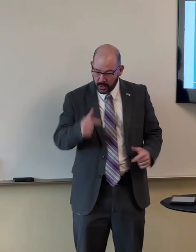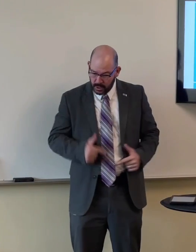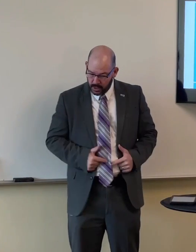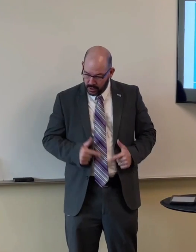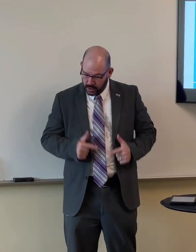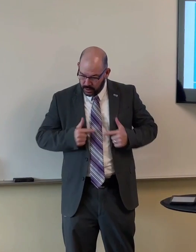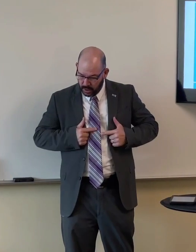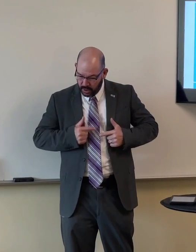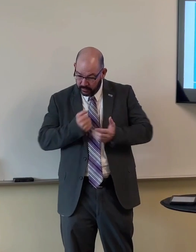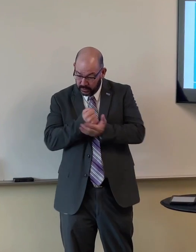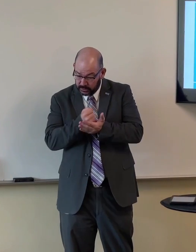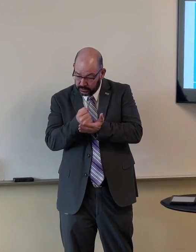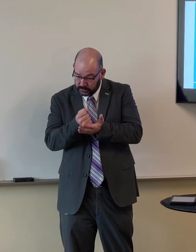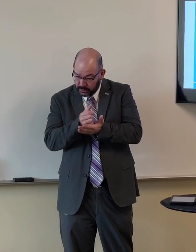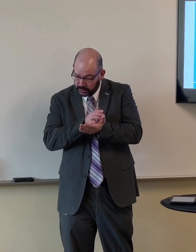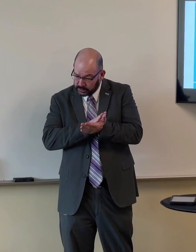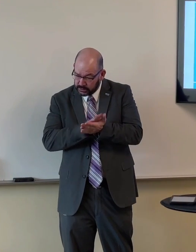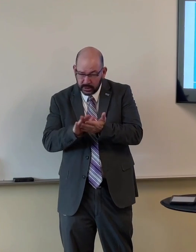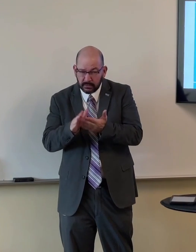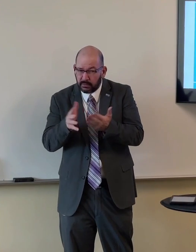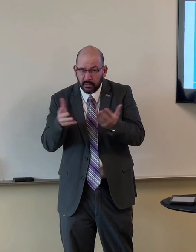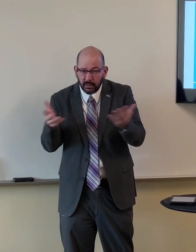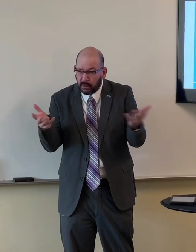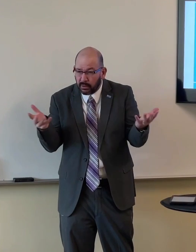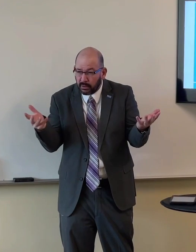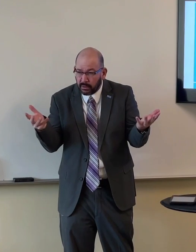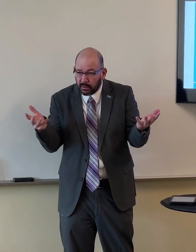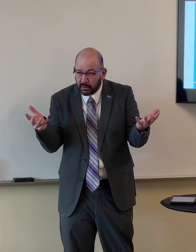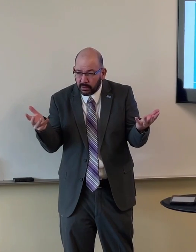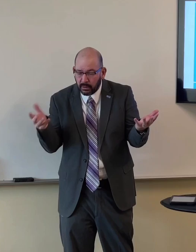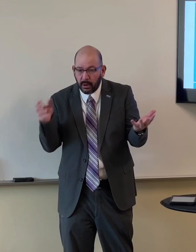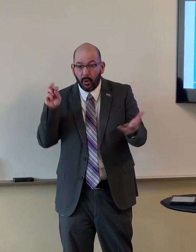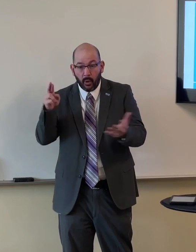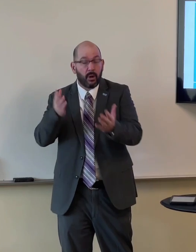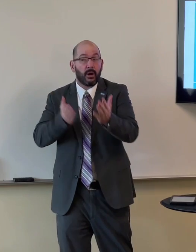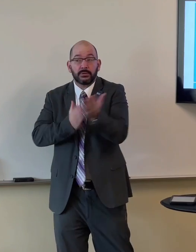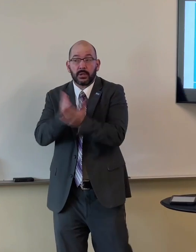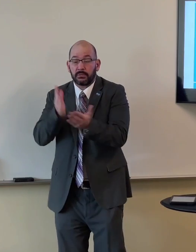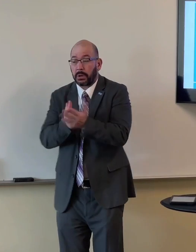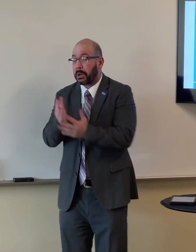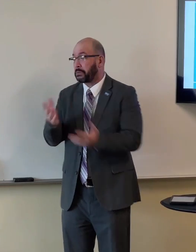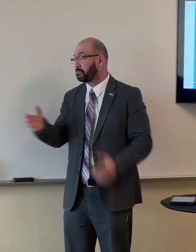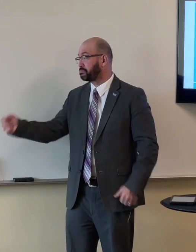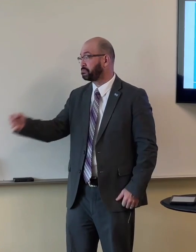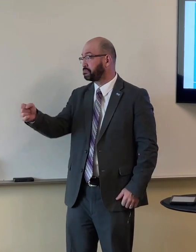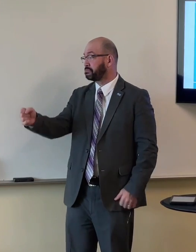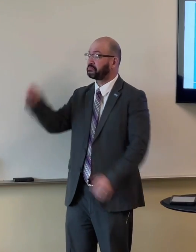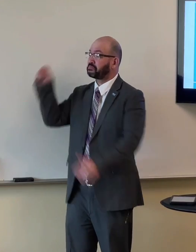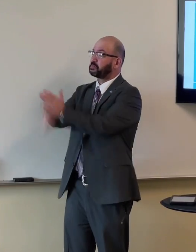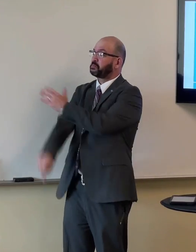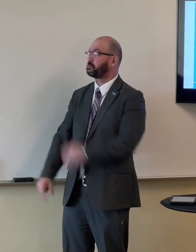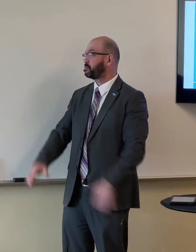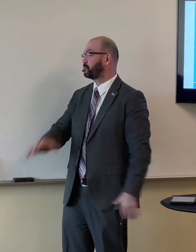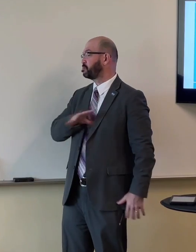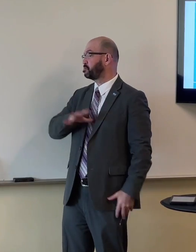think about that? And life, is that holy? Is that sacred? Or is it okay to just kill people,